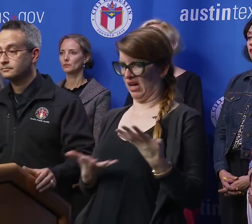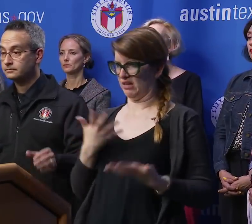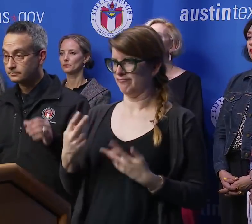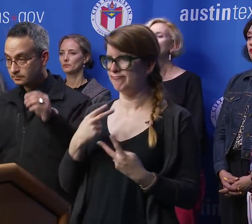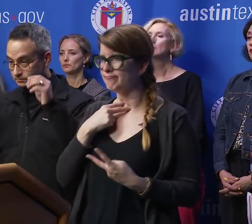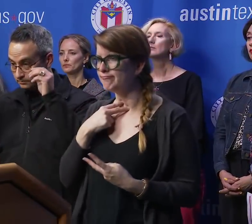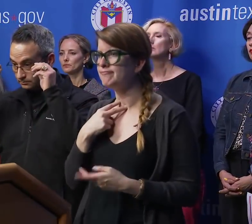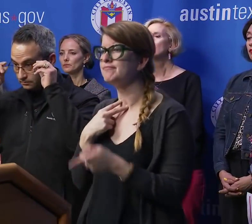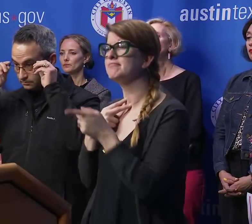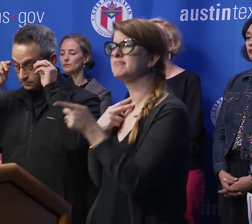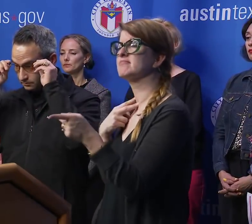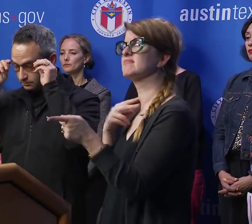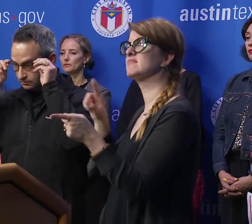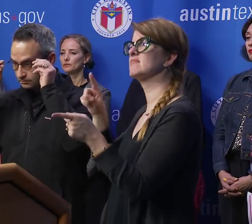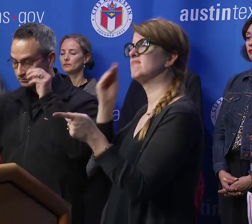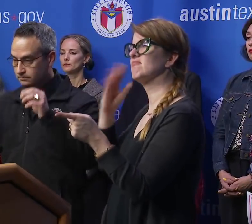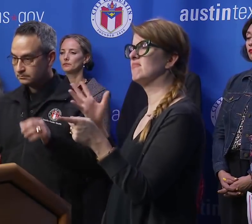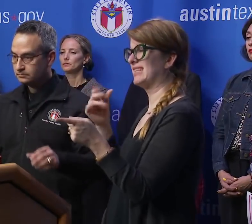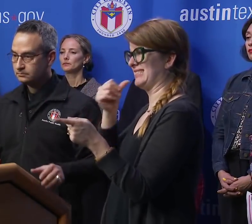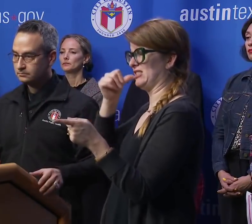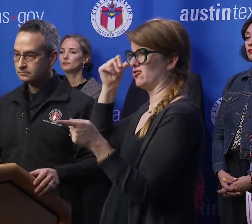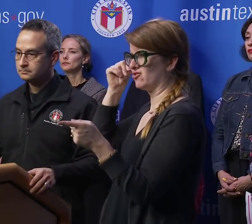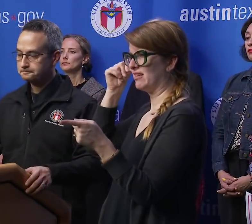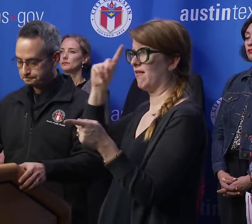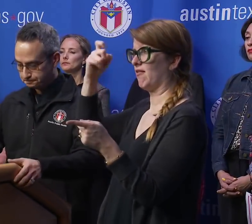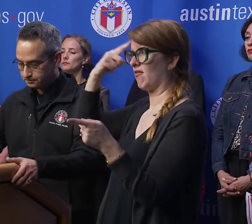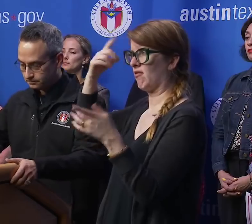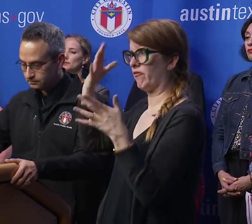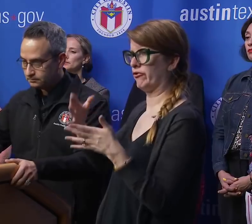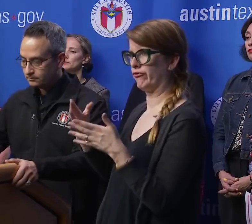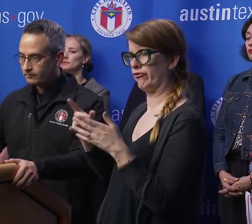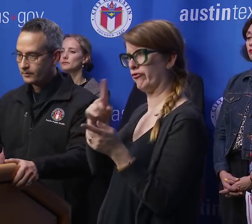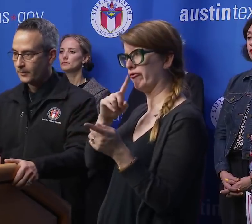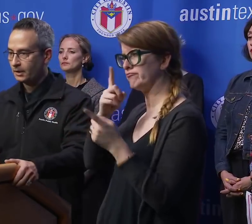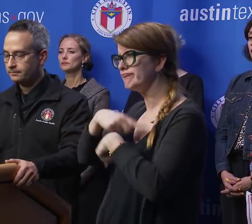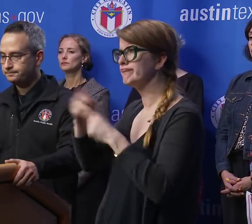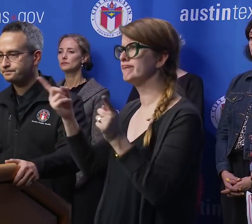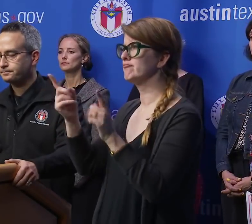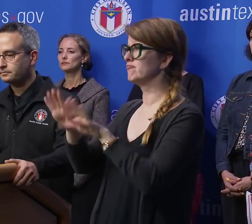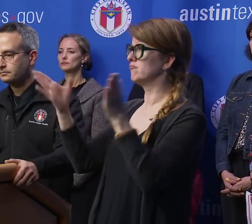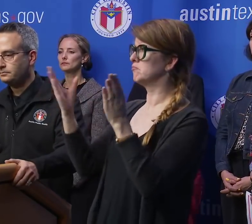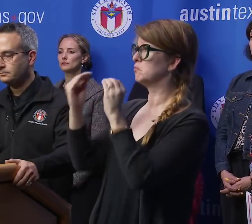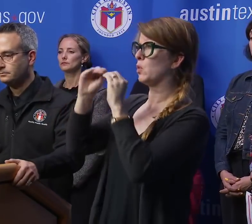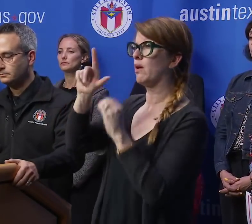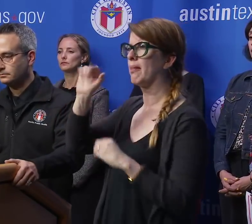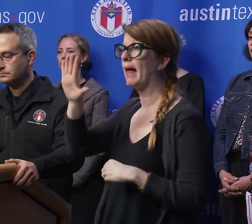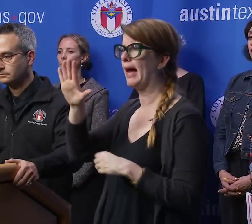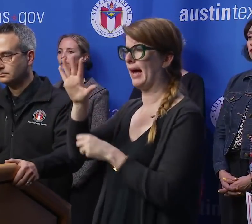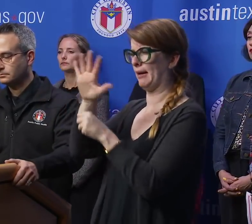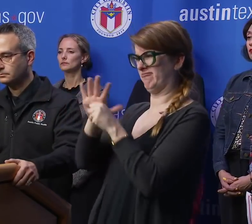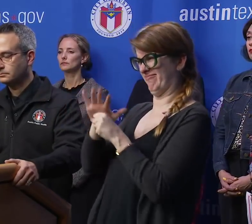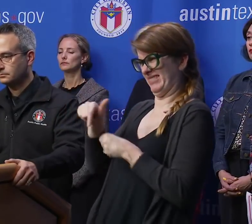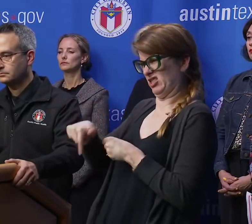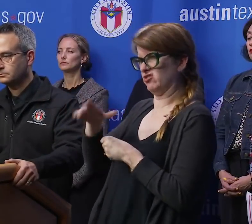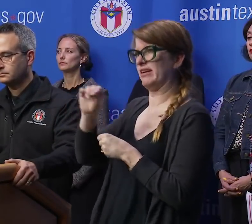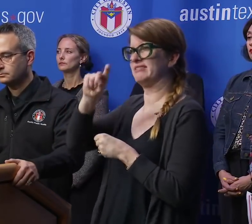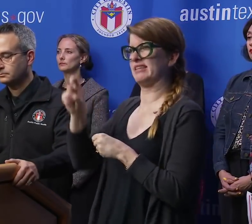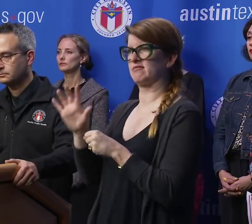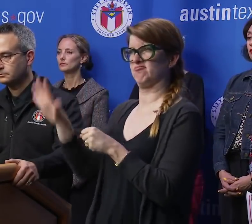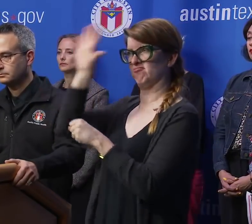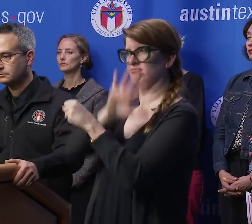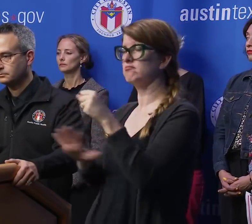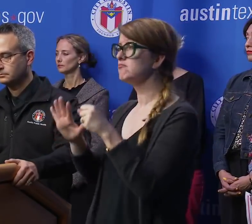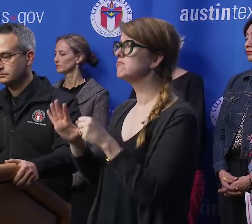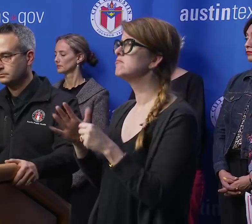the governor announced the opening of more labs here locally and in Texas. The next question I had for that